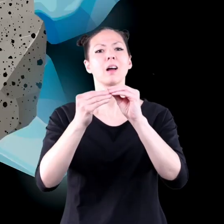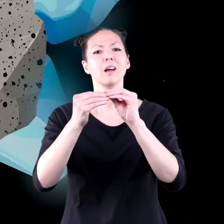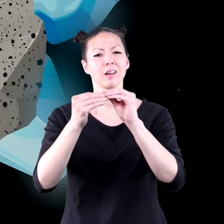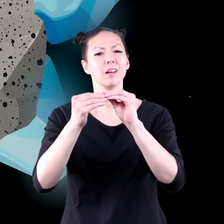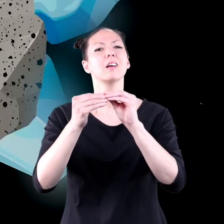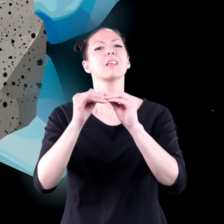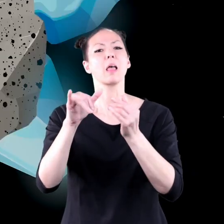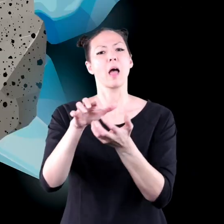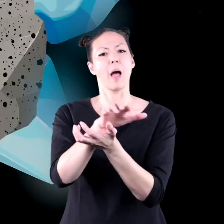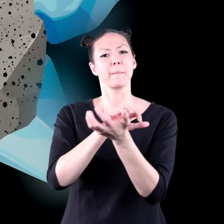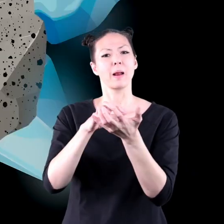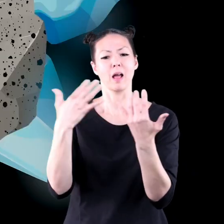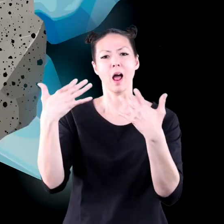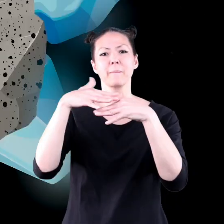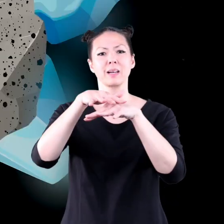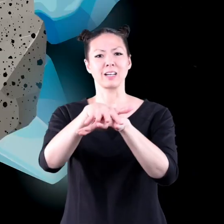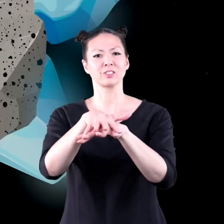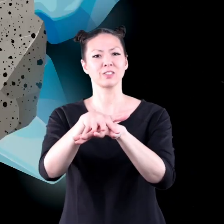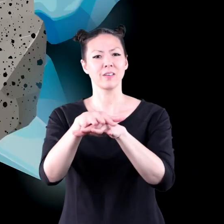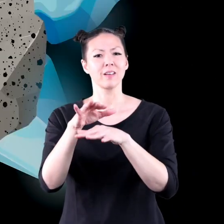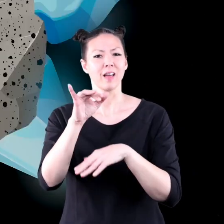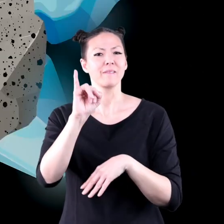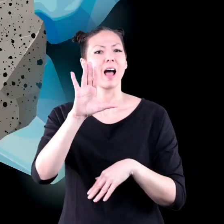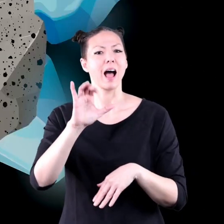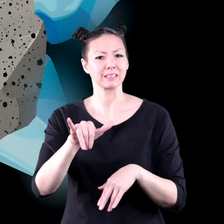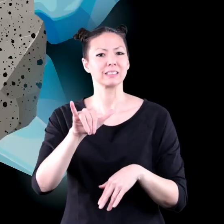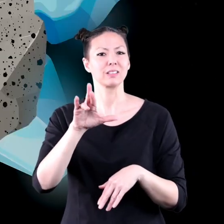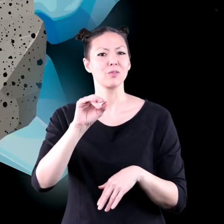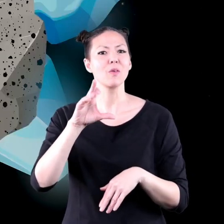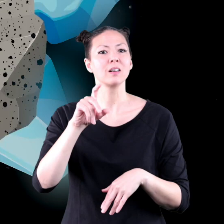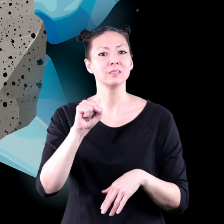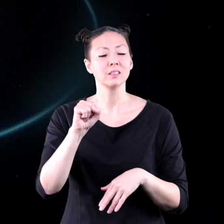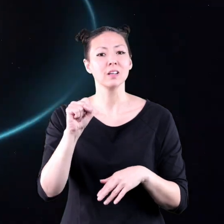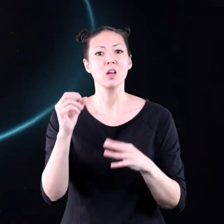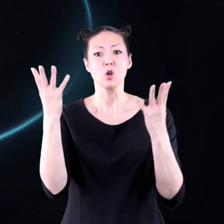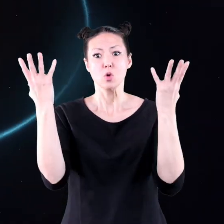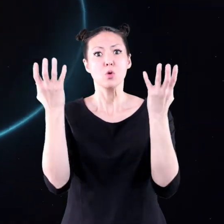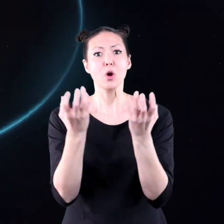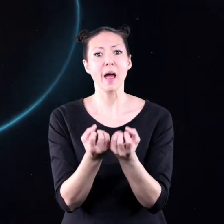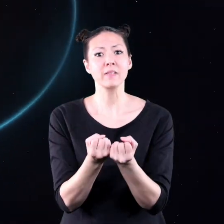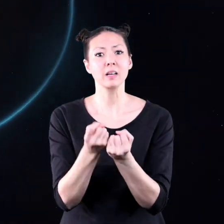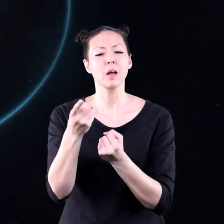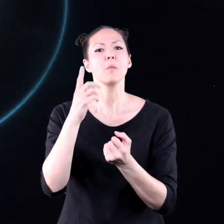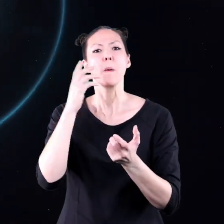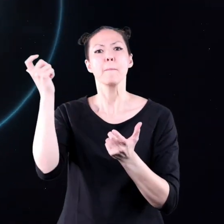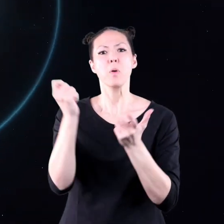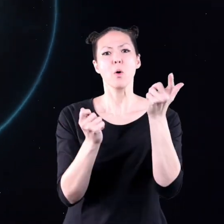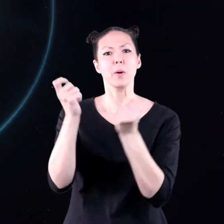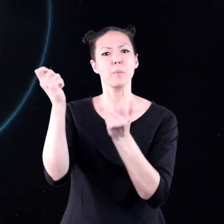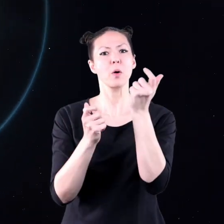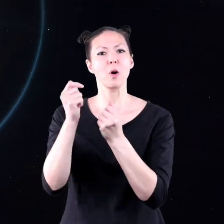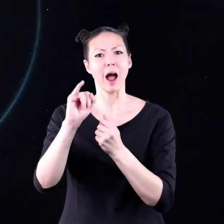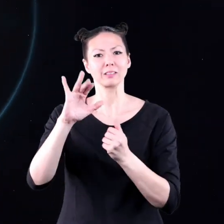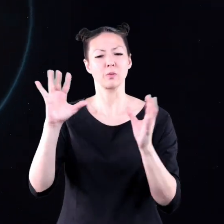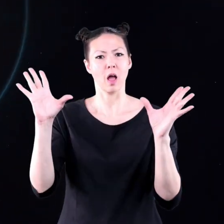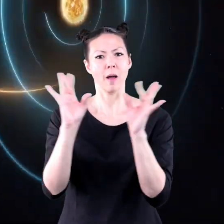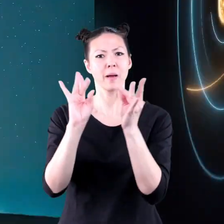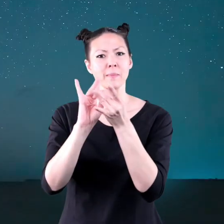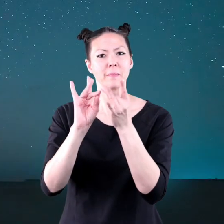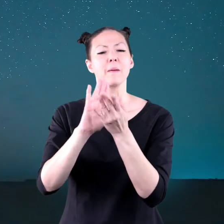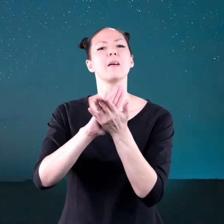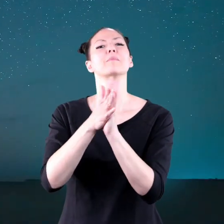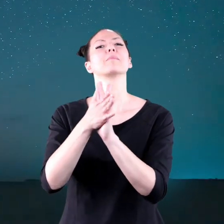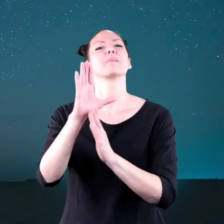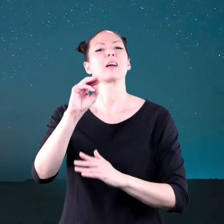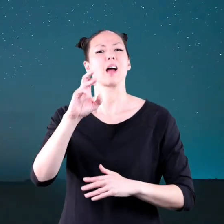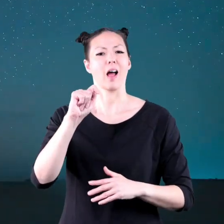Eventually, the combined dust particles form icy rocks. Gravity then pulls those icy rocks together and